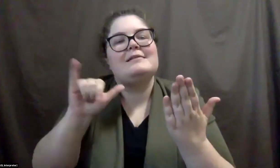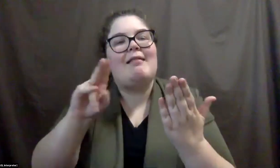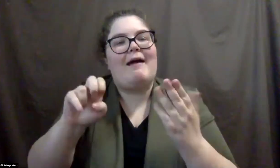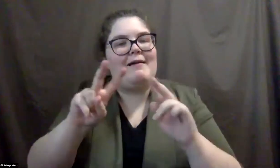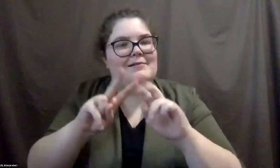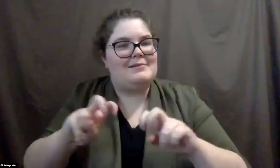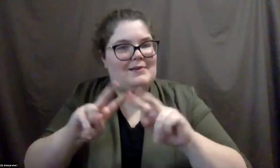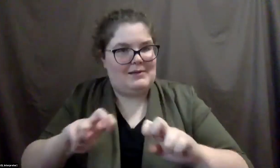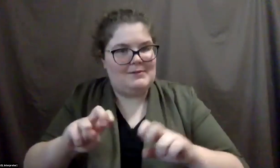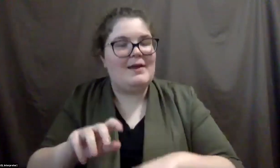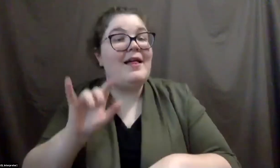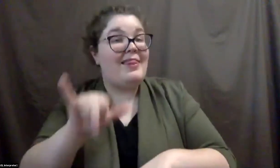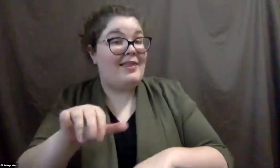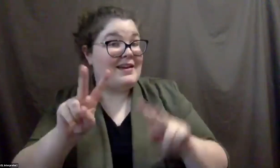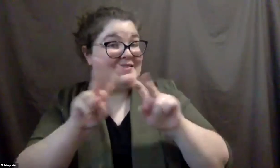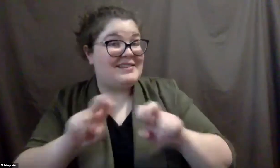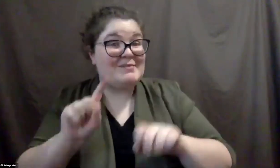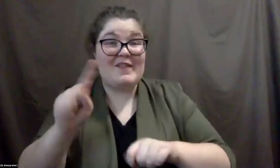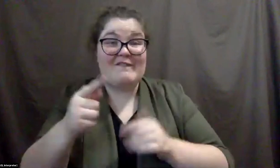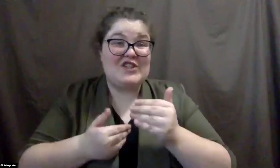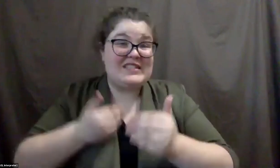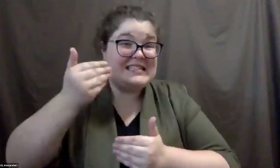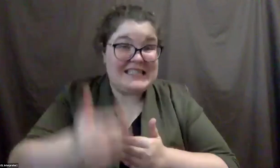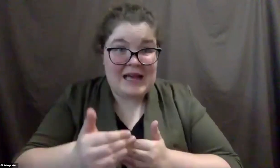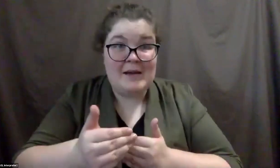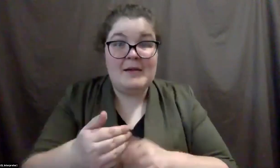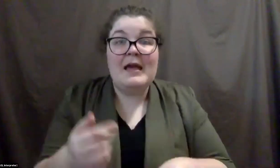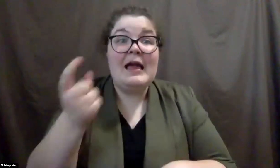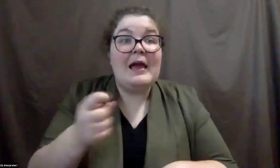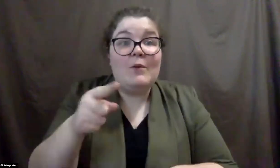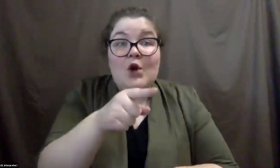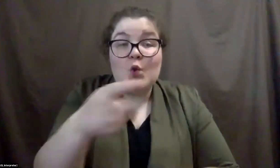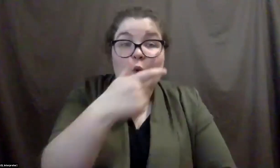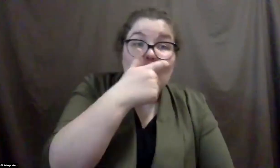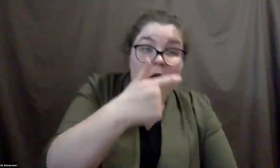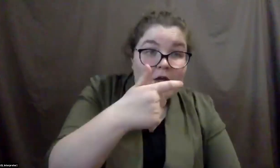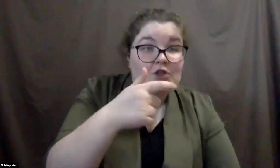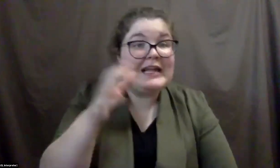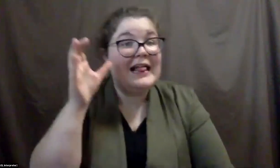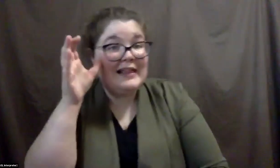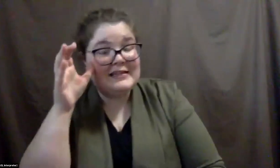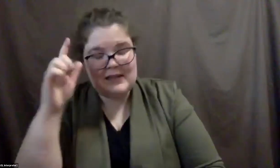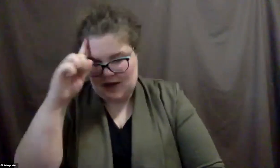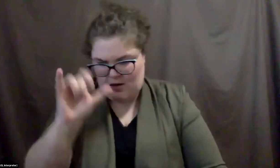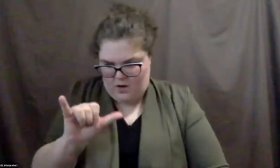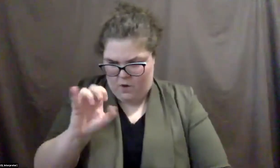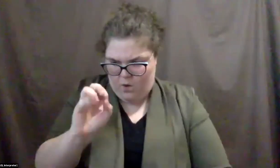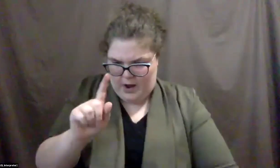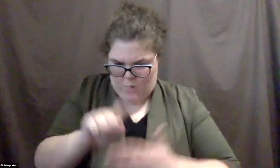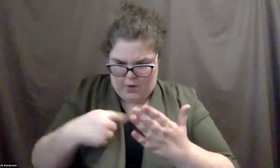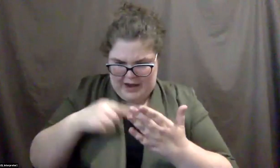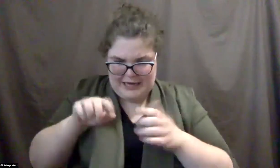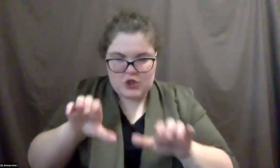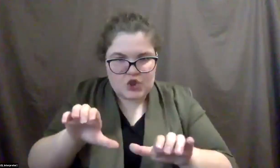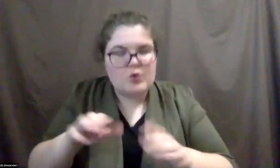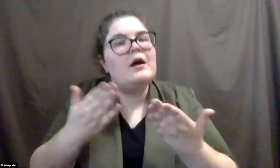is the first step. So any of, any of you listening in or watching right now, and if you go, okay, well, what do I do first? Do